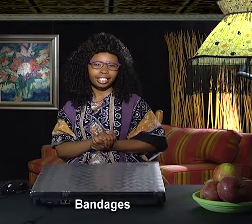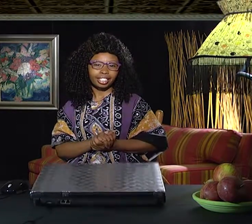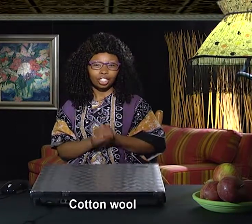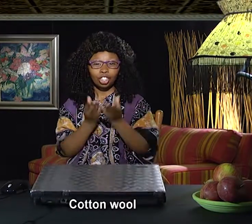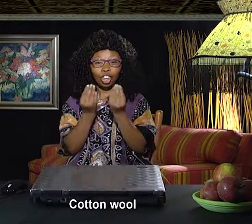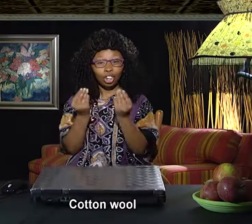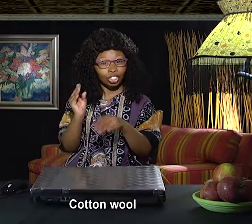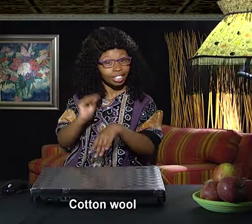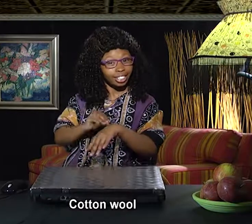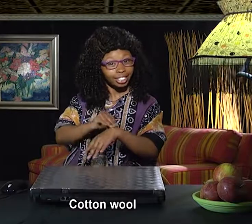Cotton wool.